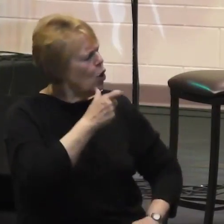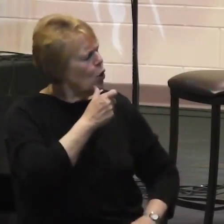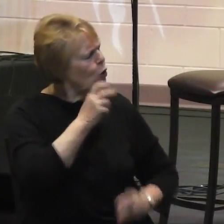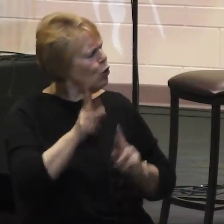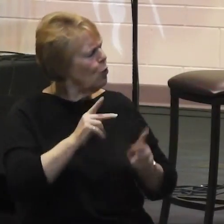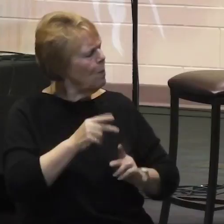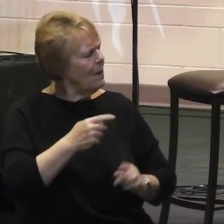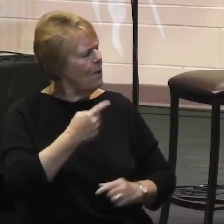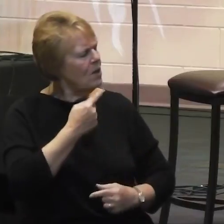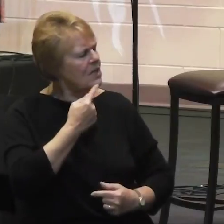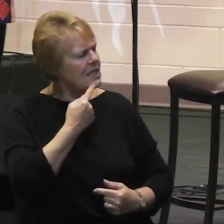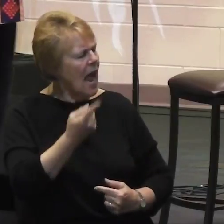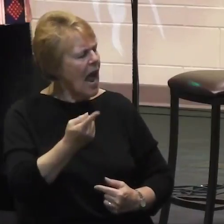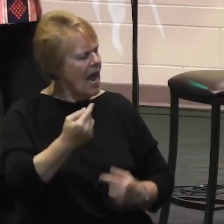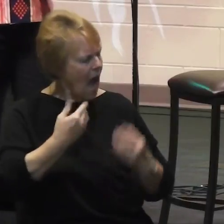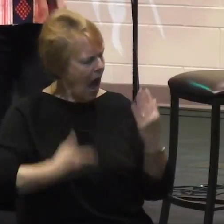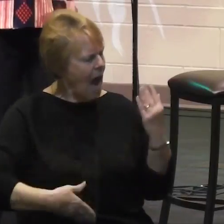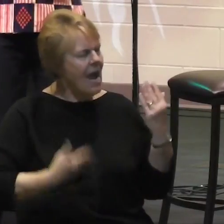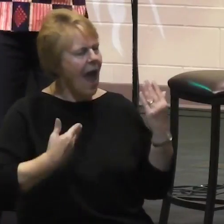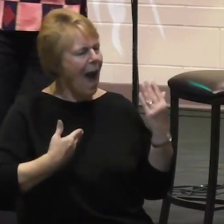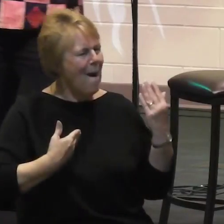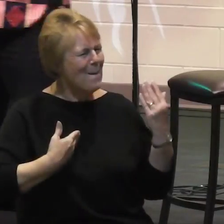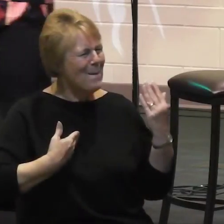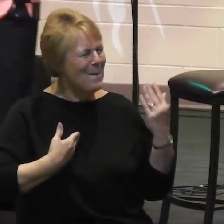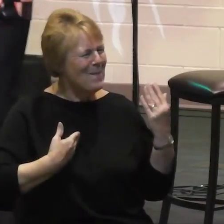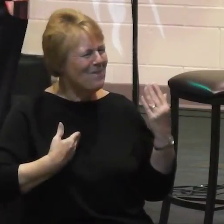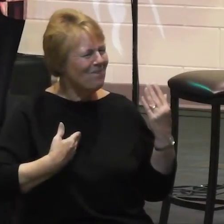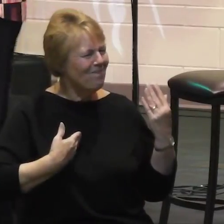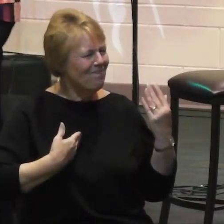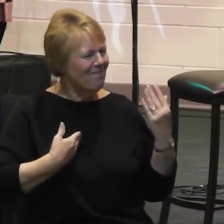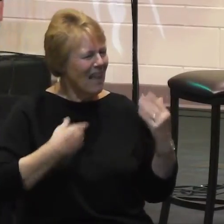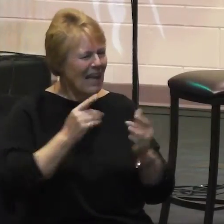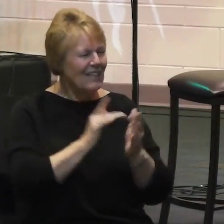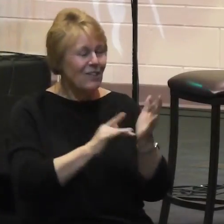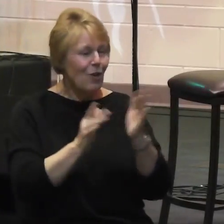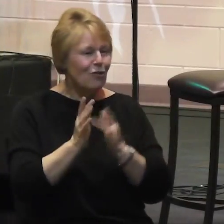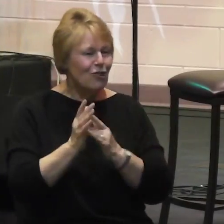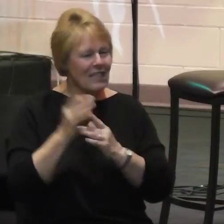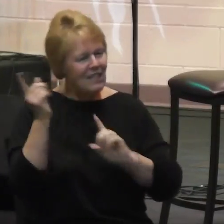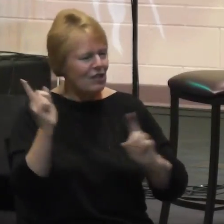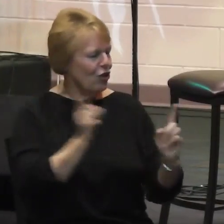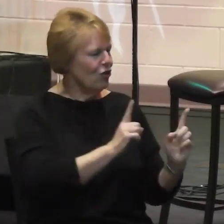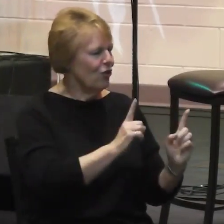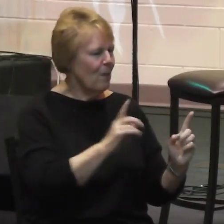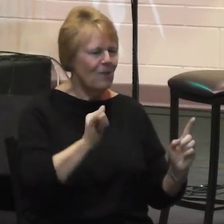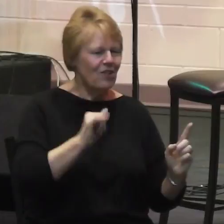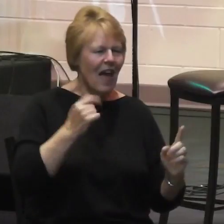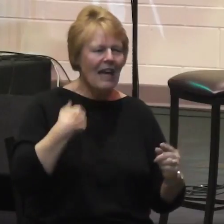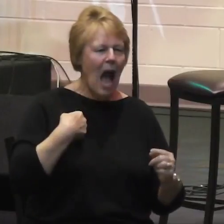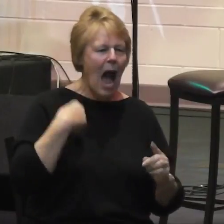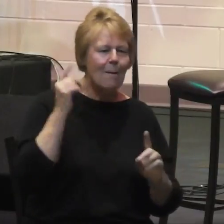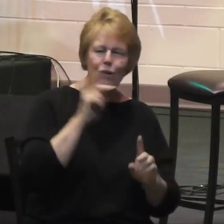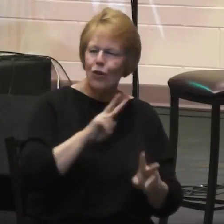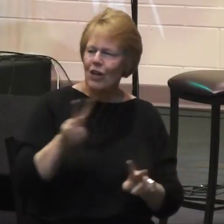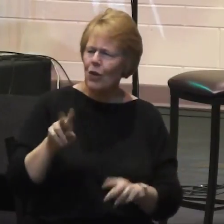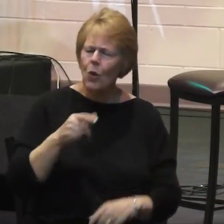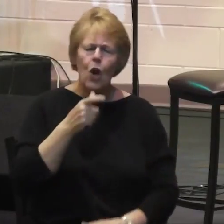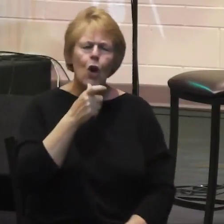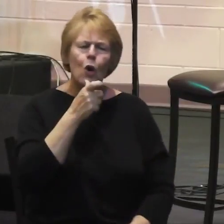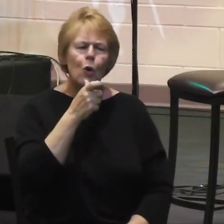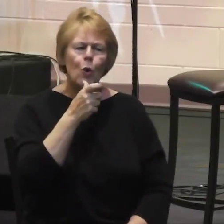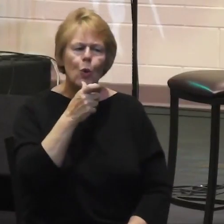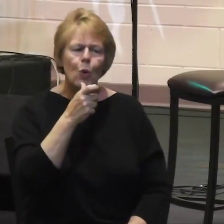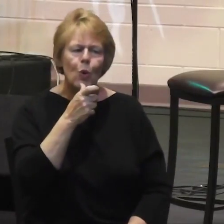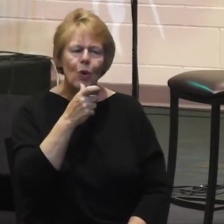You know, and they give him the answers that they do, but then he turns to them, just like I am turning to you, who do you say